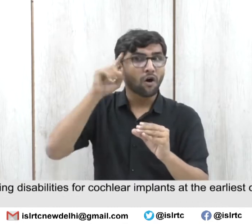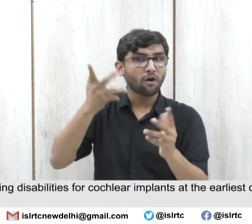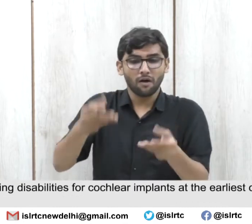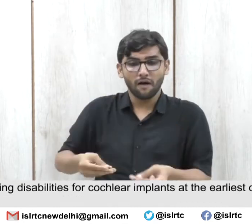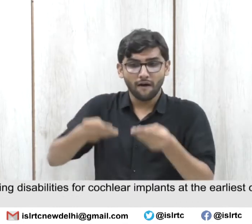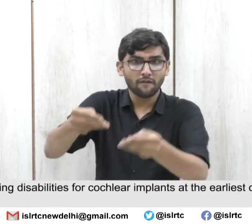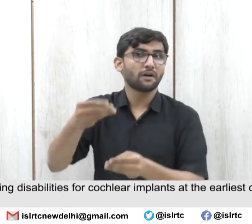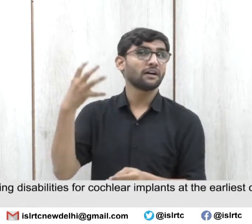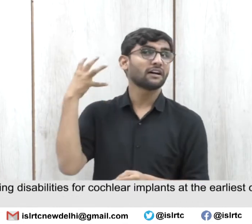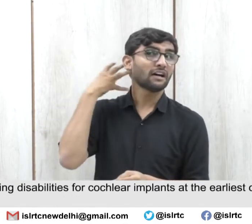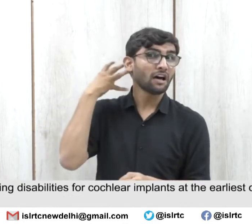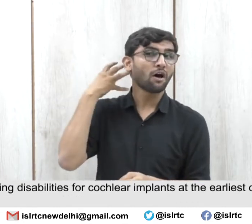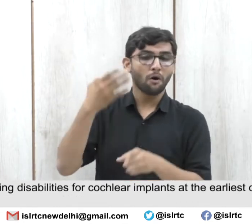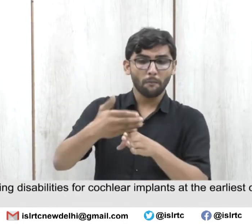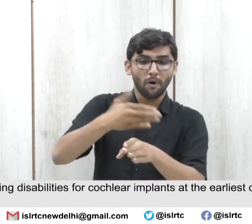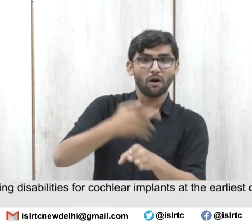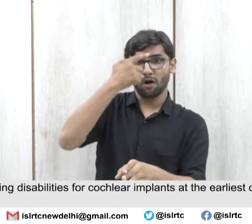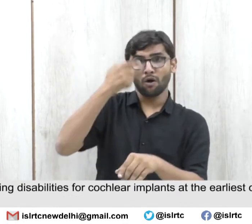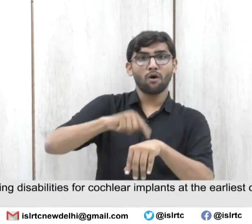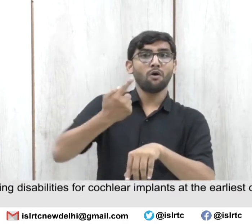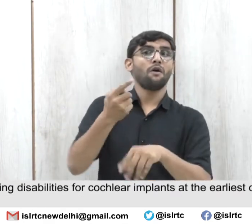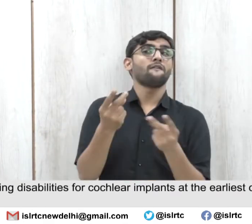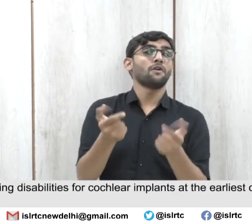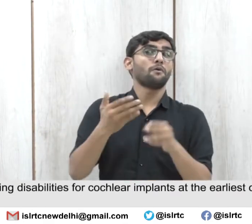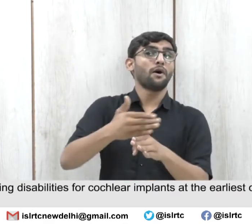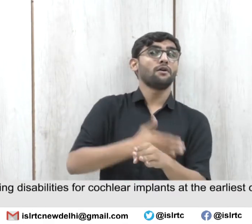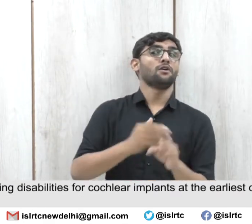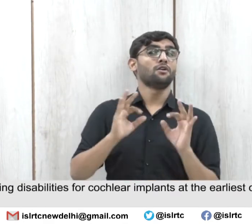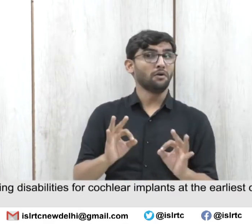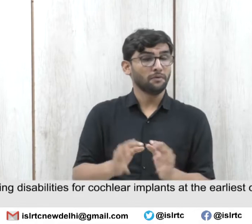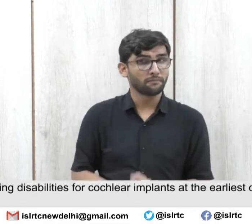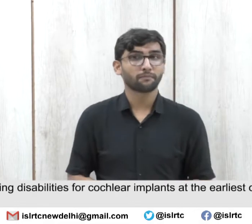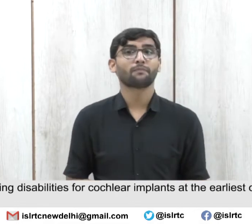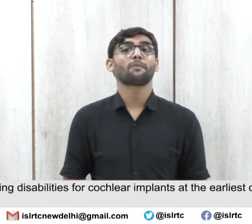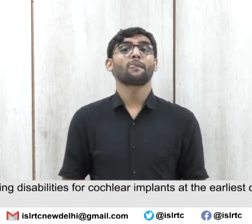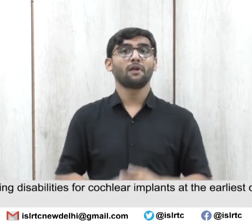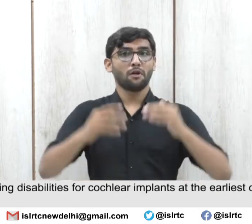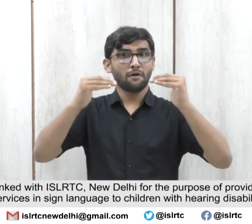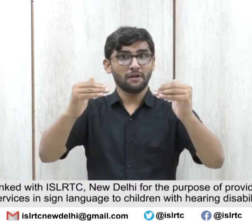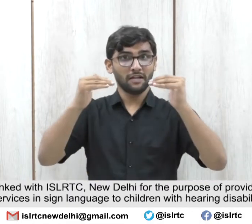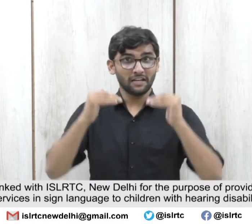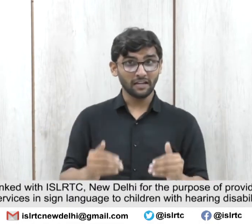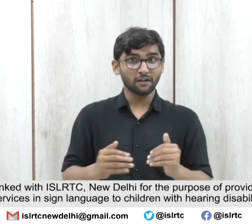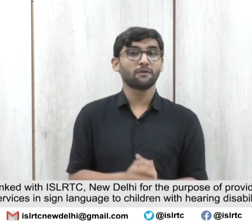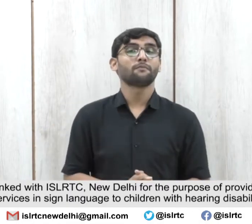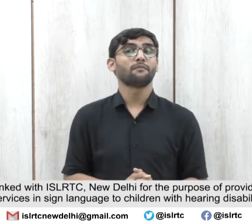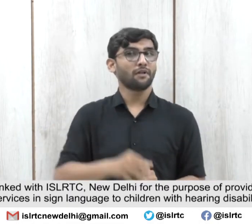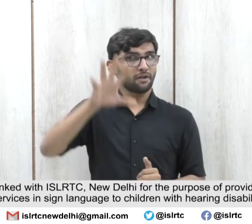disabilities for cochlear implants at the earliest opportunity. The